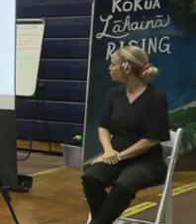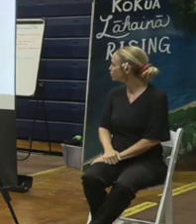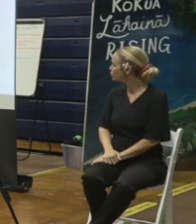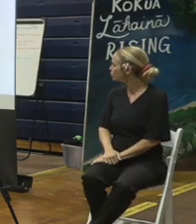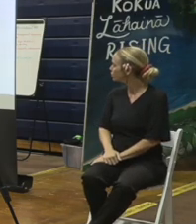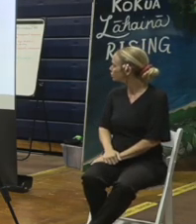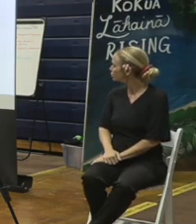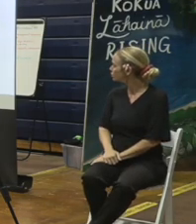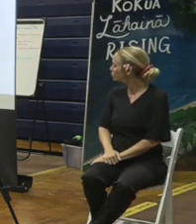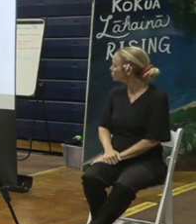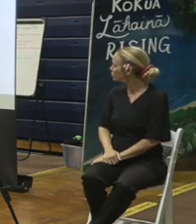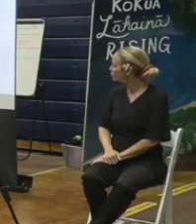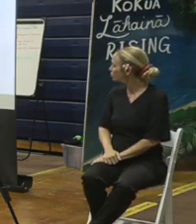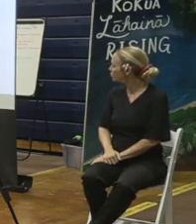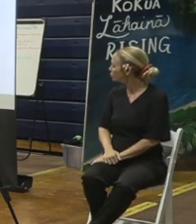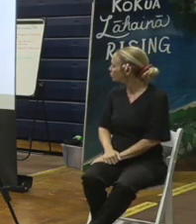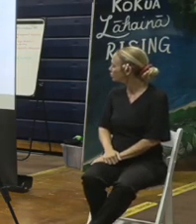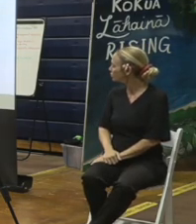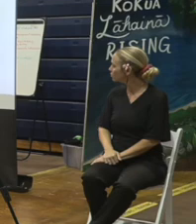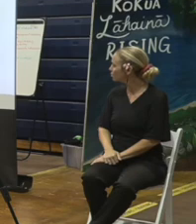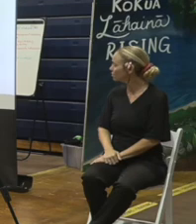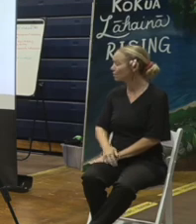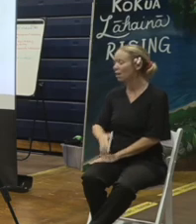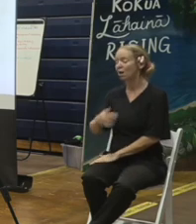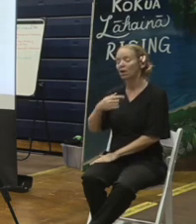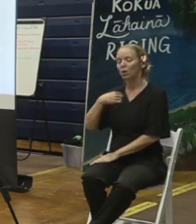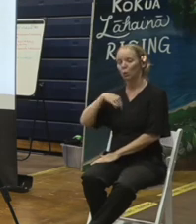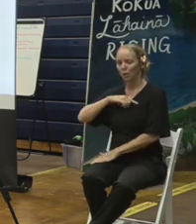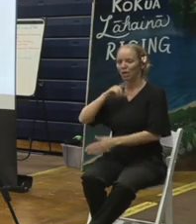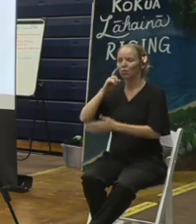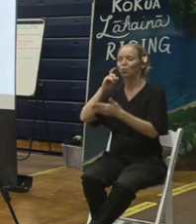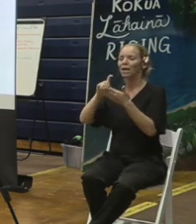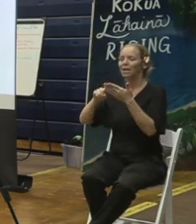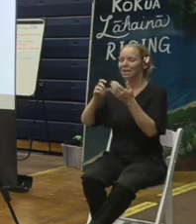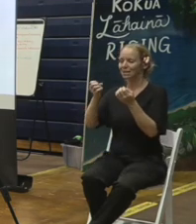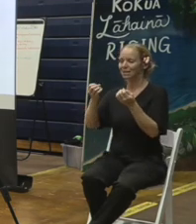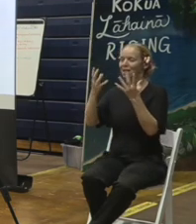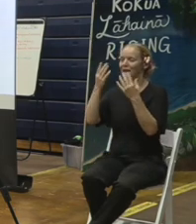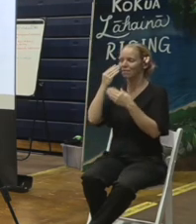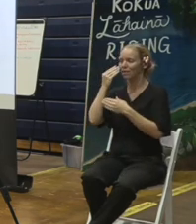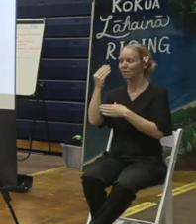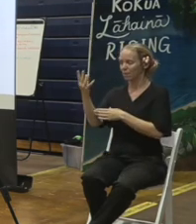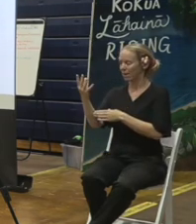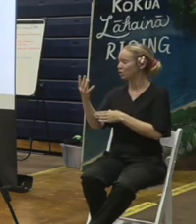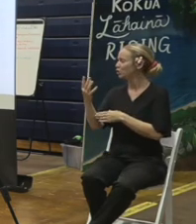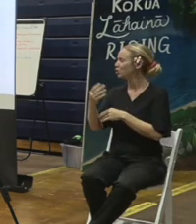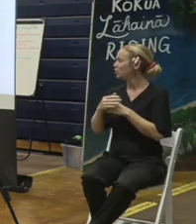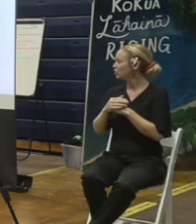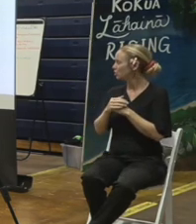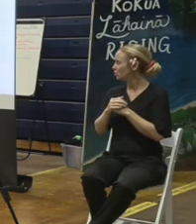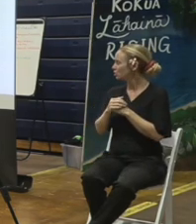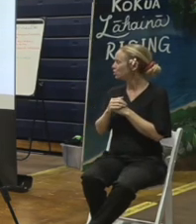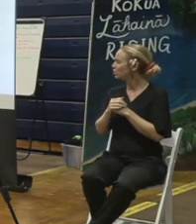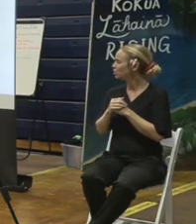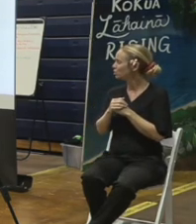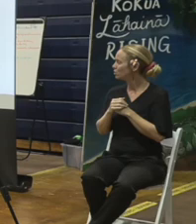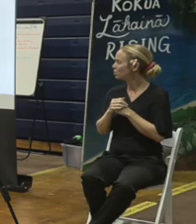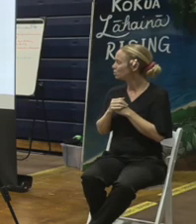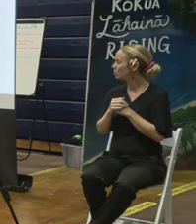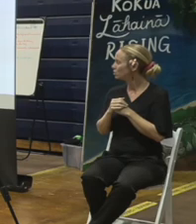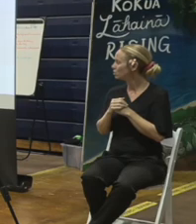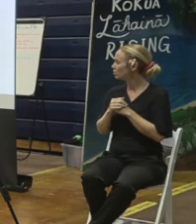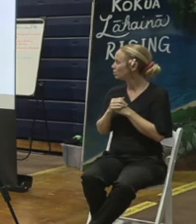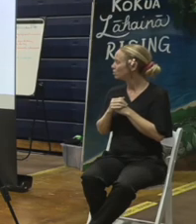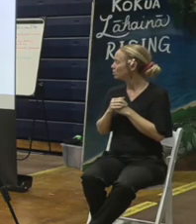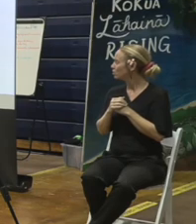We recognize that that's a lot of information. We fully expect to return to you. Again, before I call up Shane Agawa to